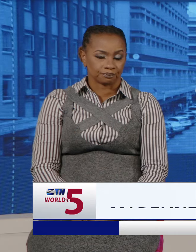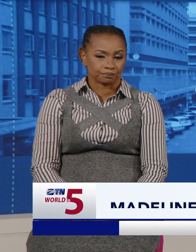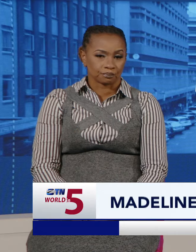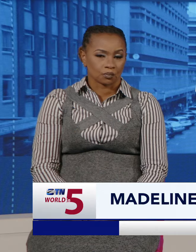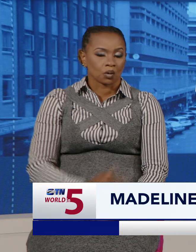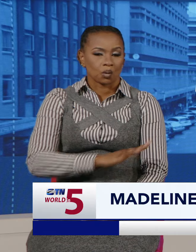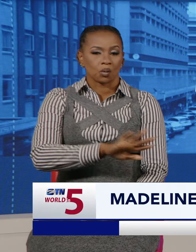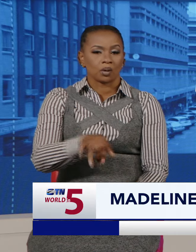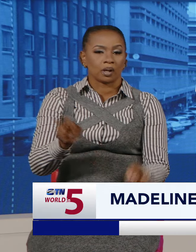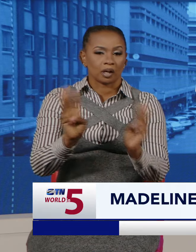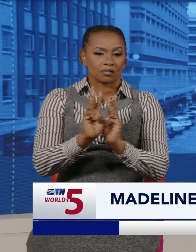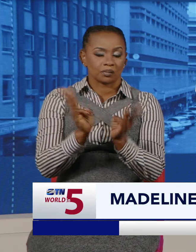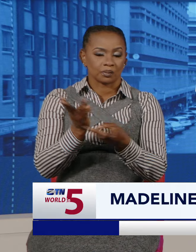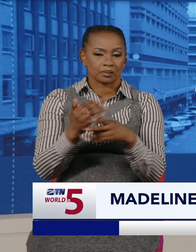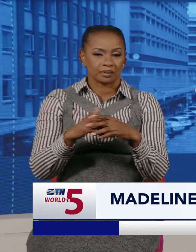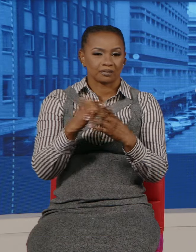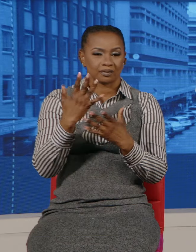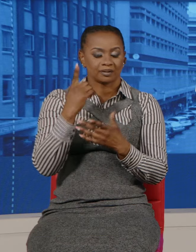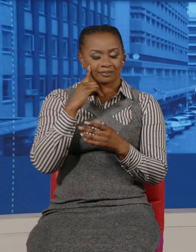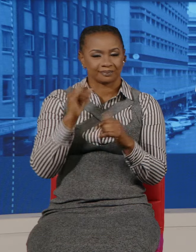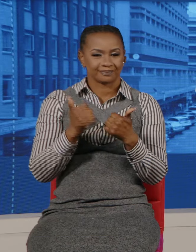That's all we had for you at World in 5.